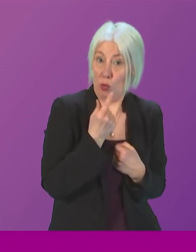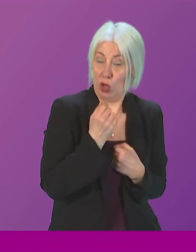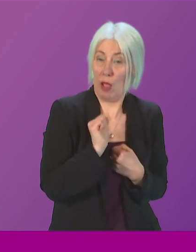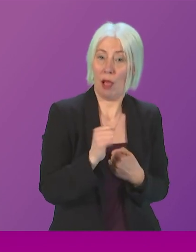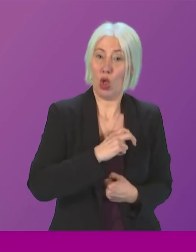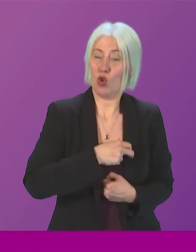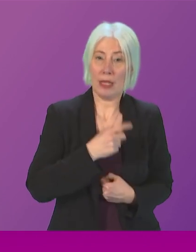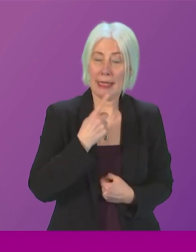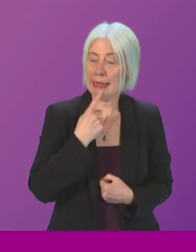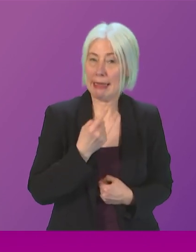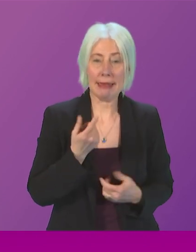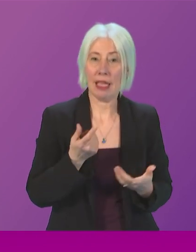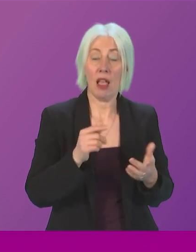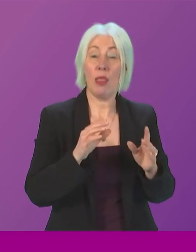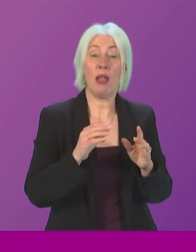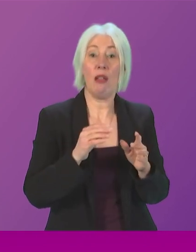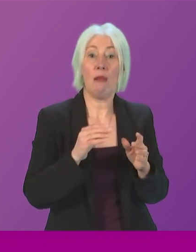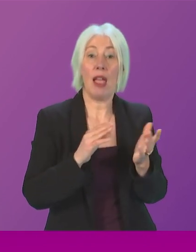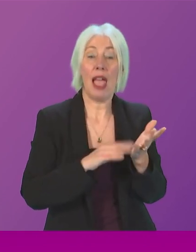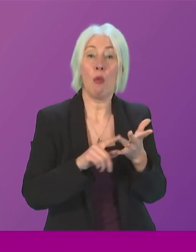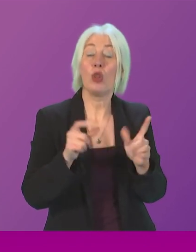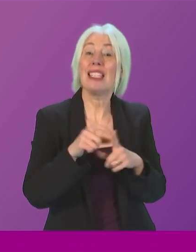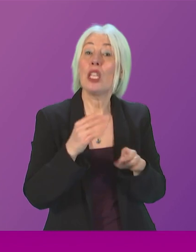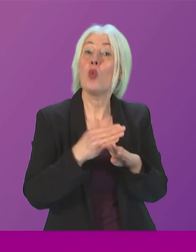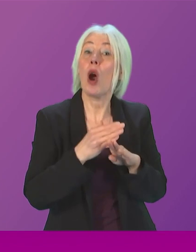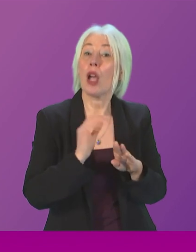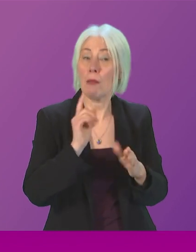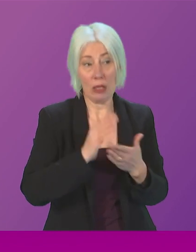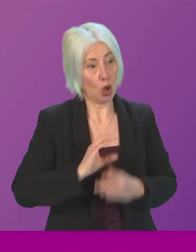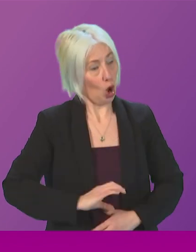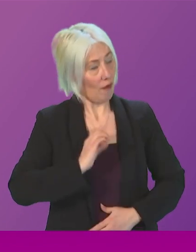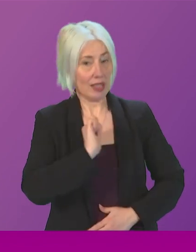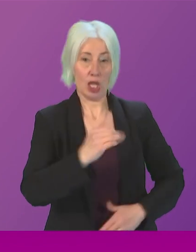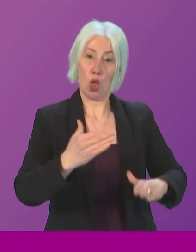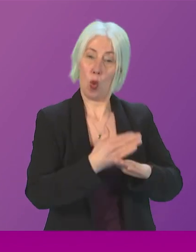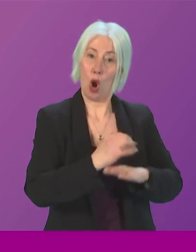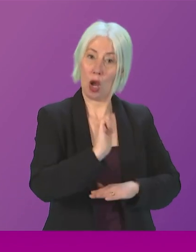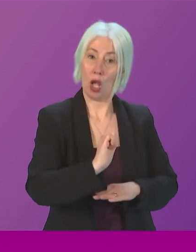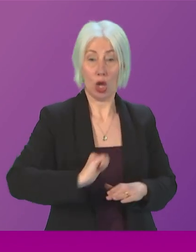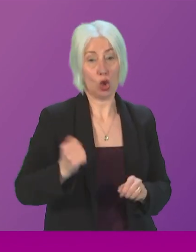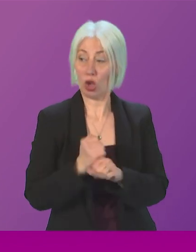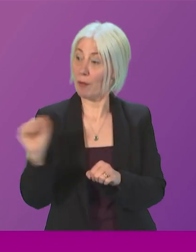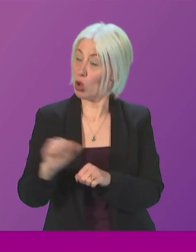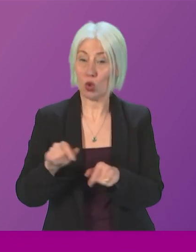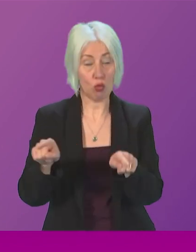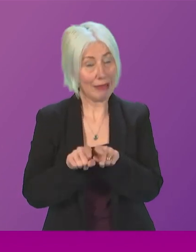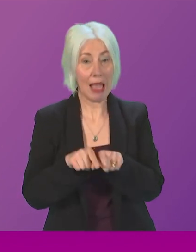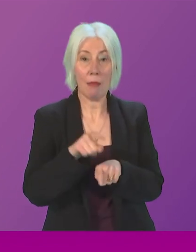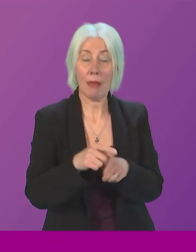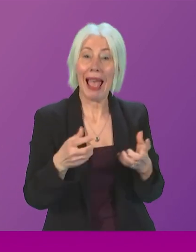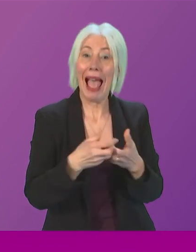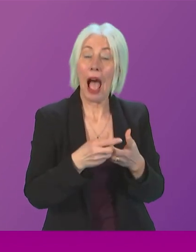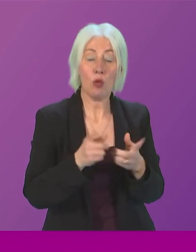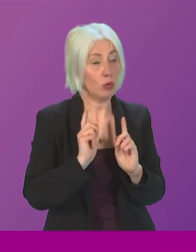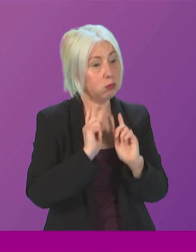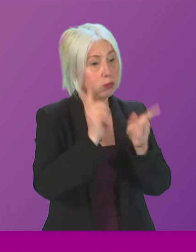say the Ministry of Defence Work from BAA is a sign of confidence in the workforce and the Scottish Government should follow suit by developing a plan for the direct